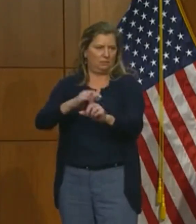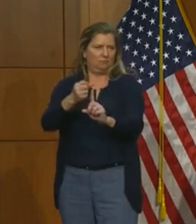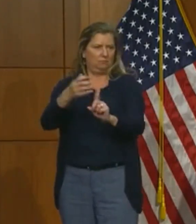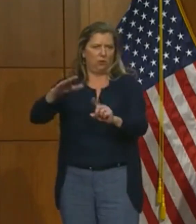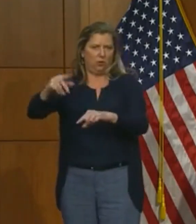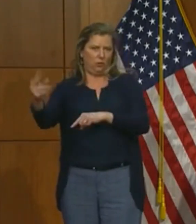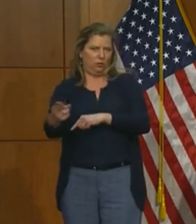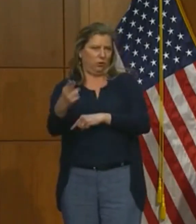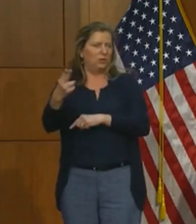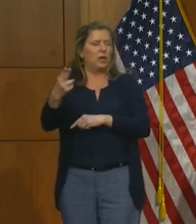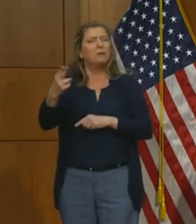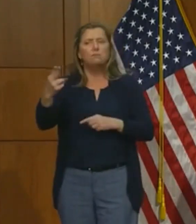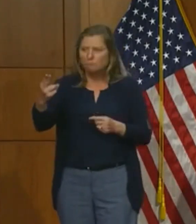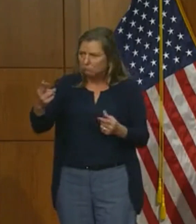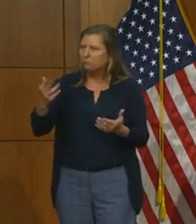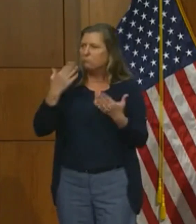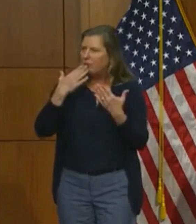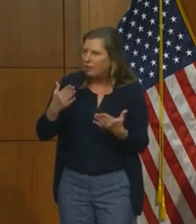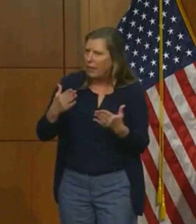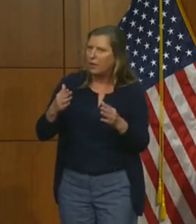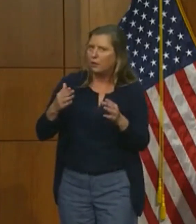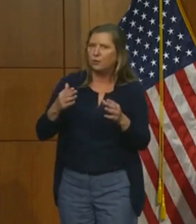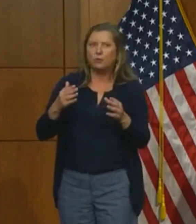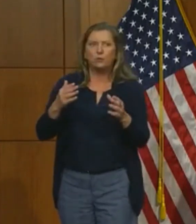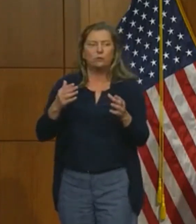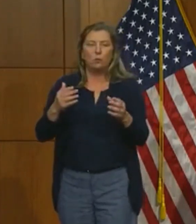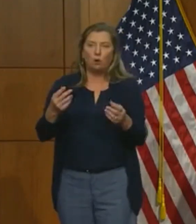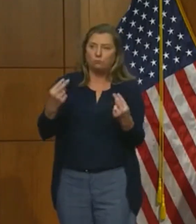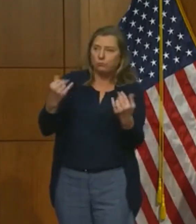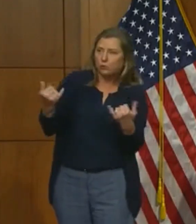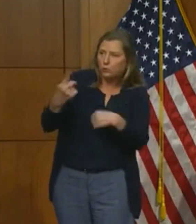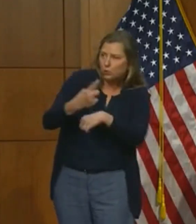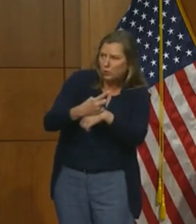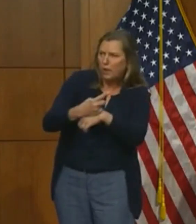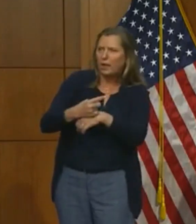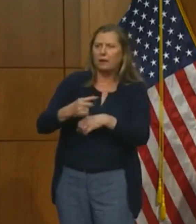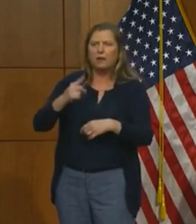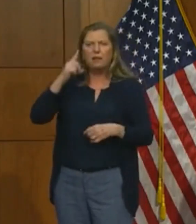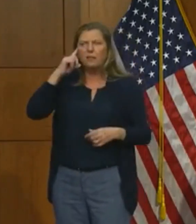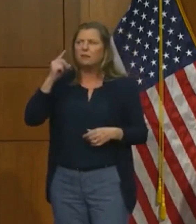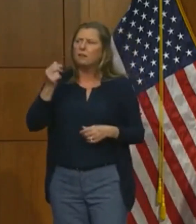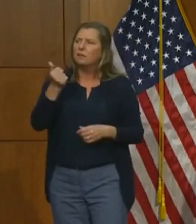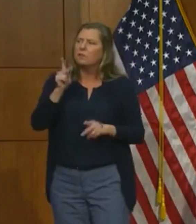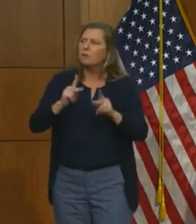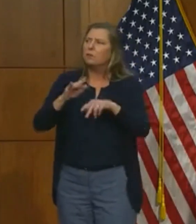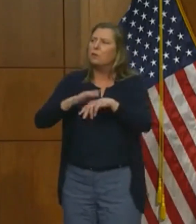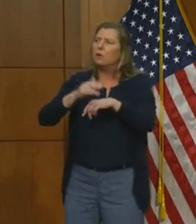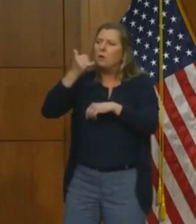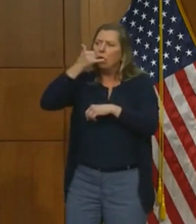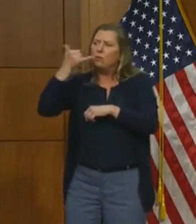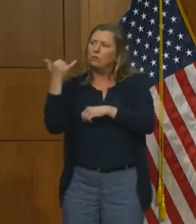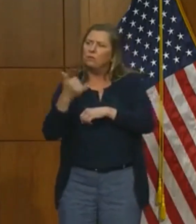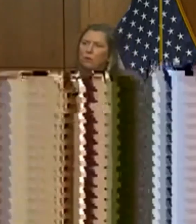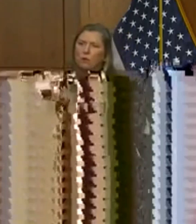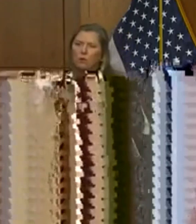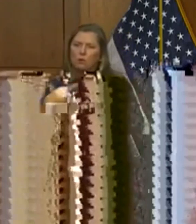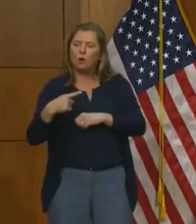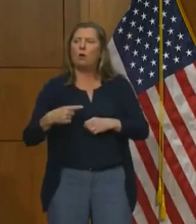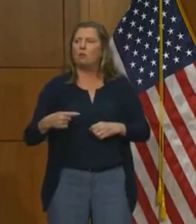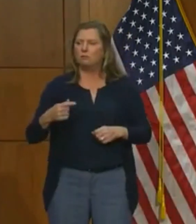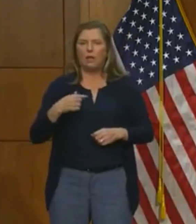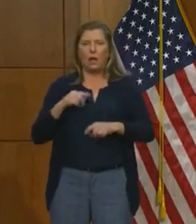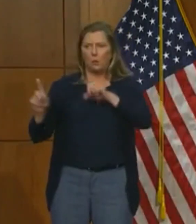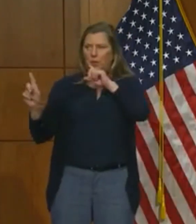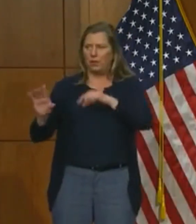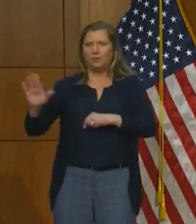as well. So thank you all for being with us today, and I will be glad. I think we have a couple callers on the line. I'll be glad to